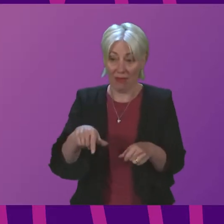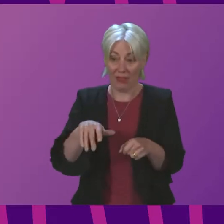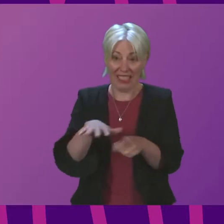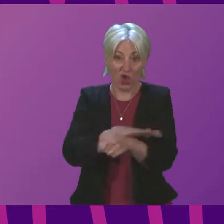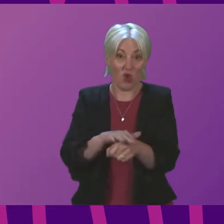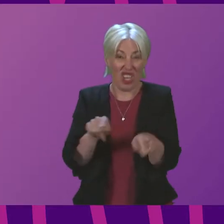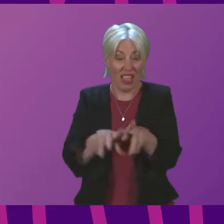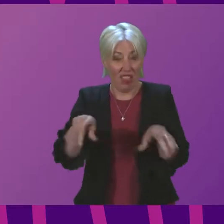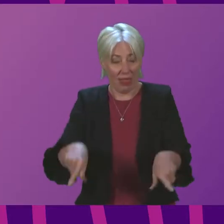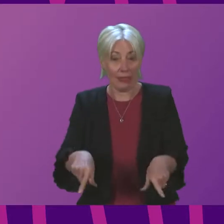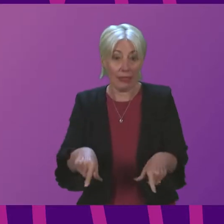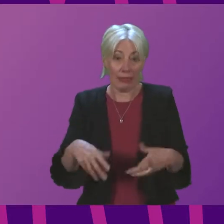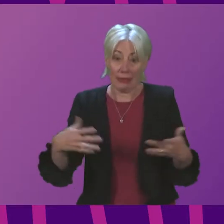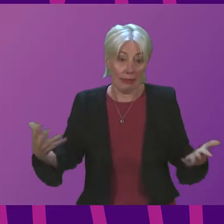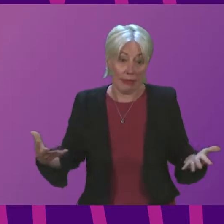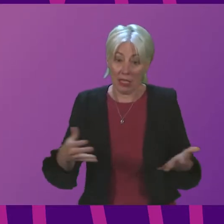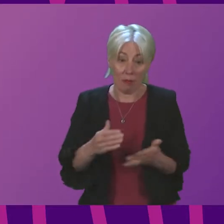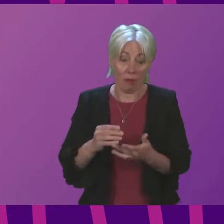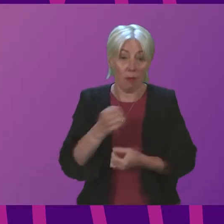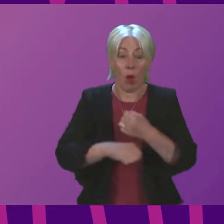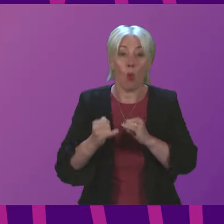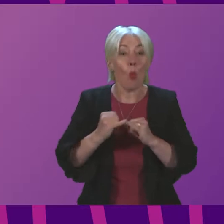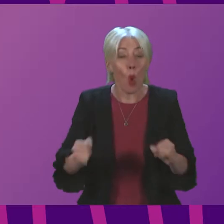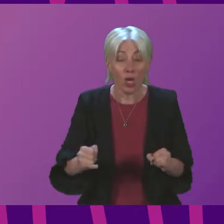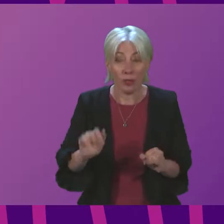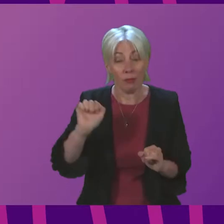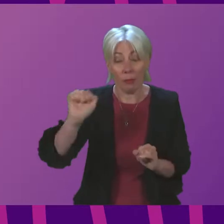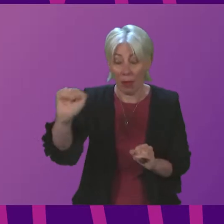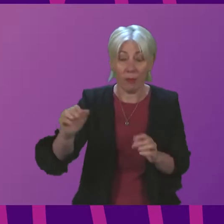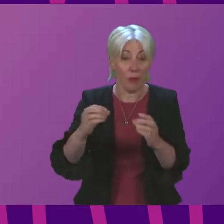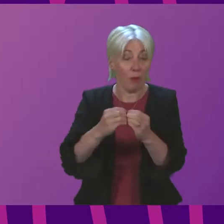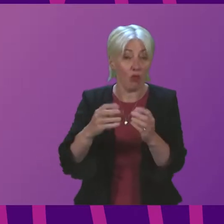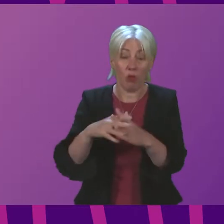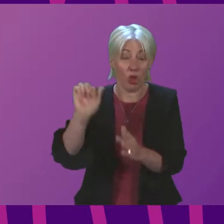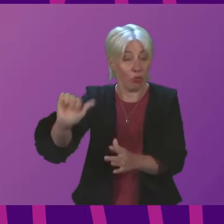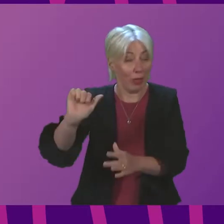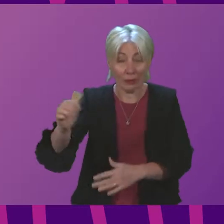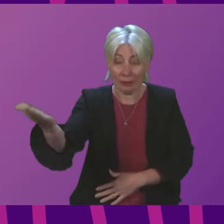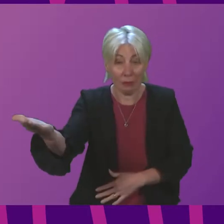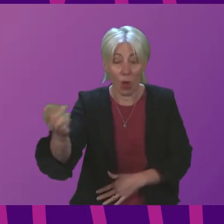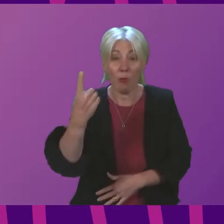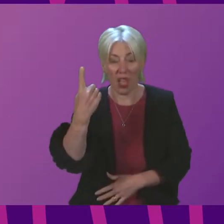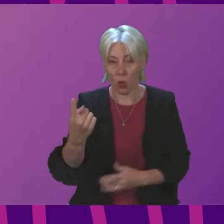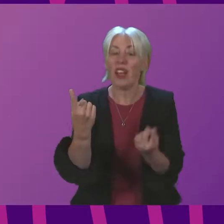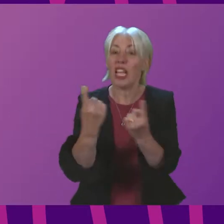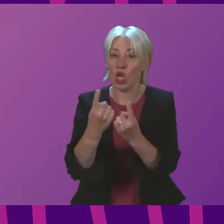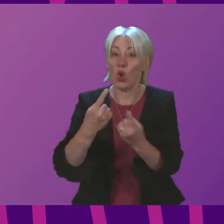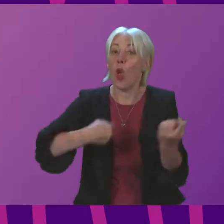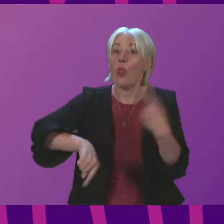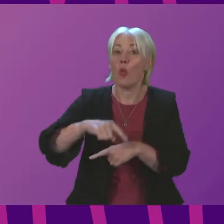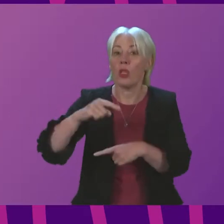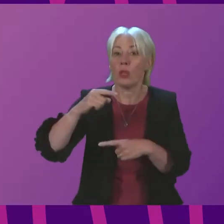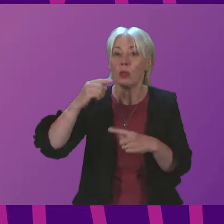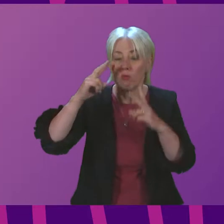magnitude are just exacerbated by the issues that Petrice Wissard properly puts to me that will be one of the issues we will reflect on closely